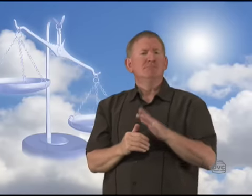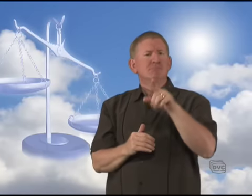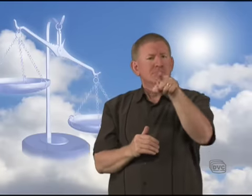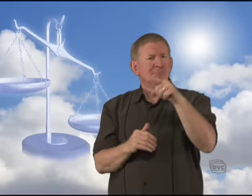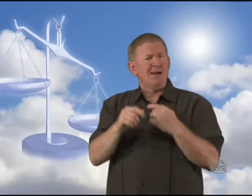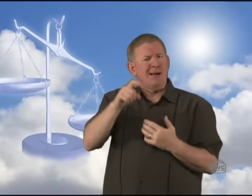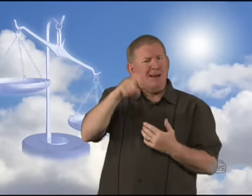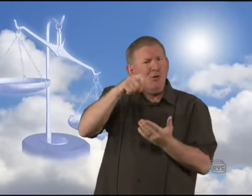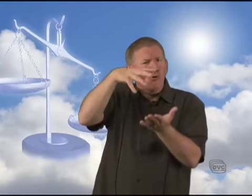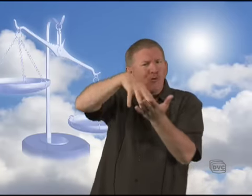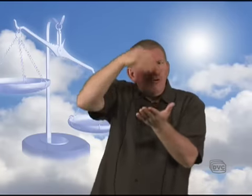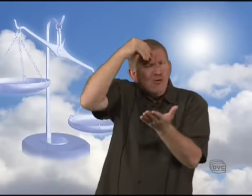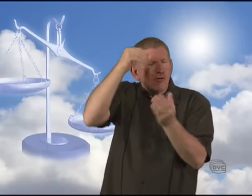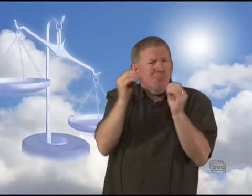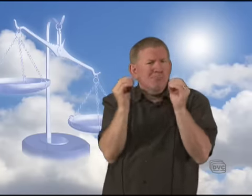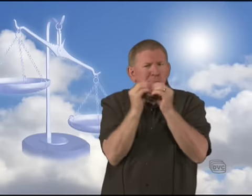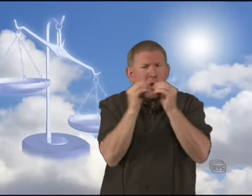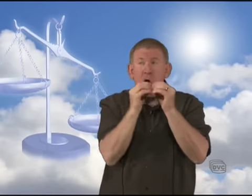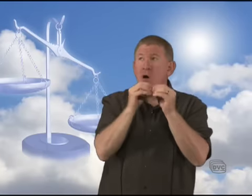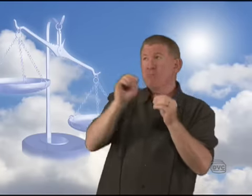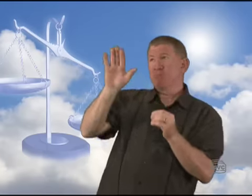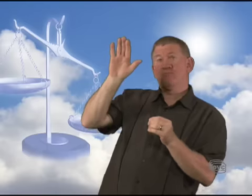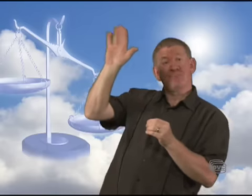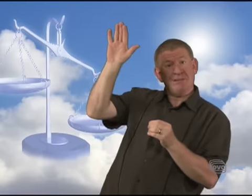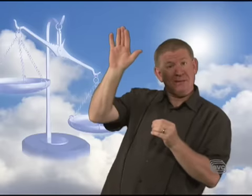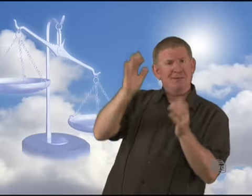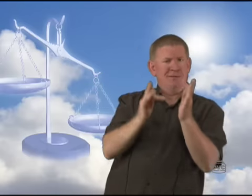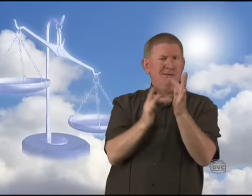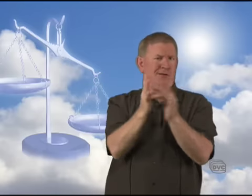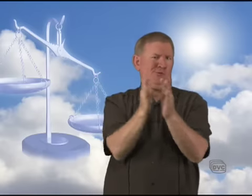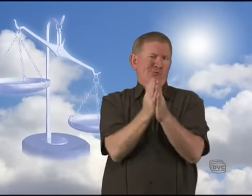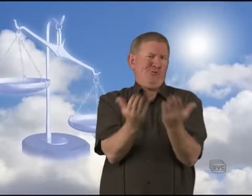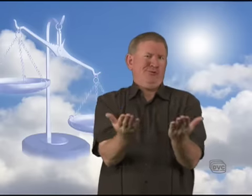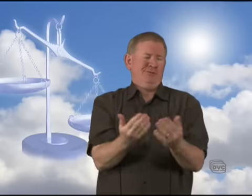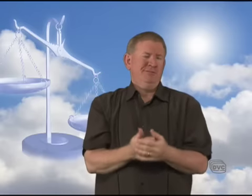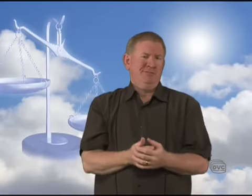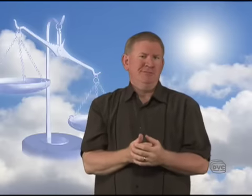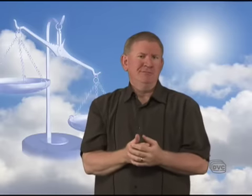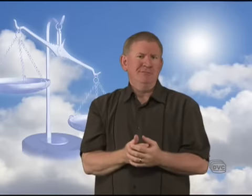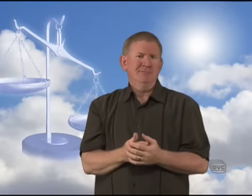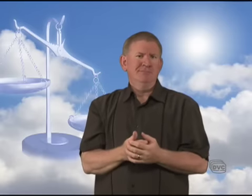It's very important that you learn more about him through his word, the Bible.